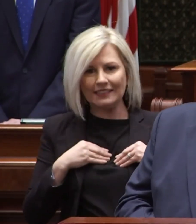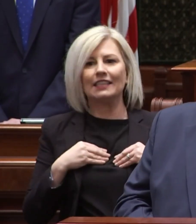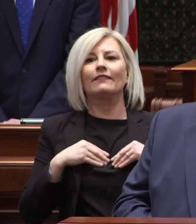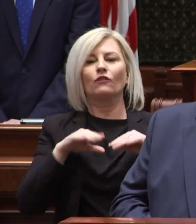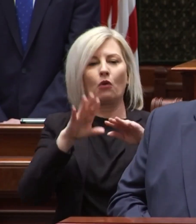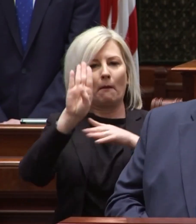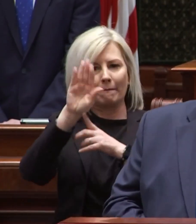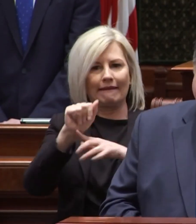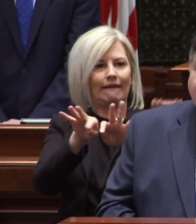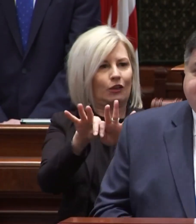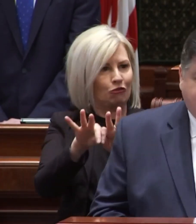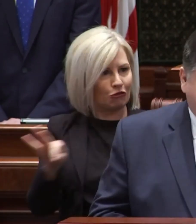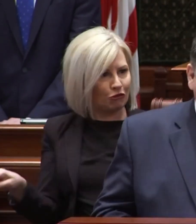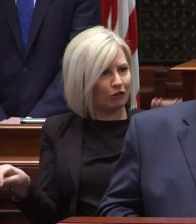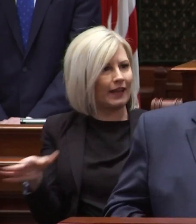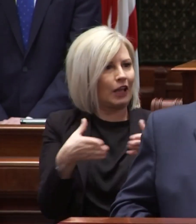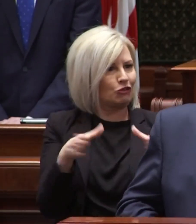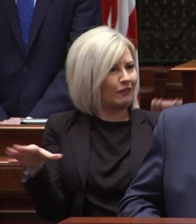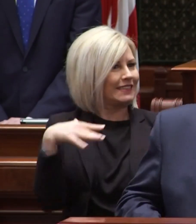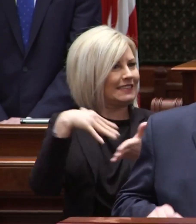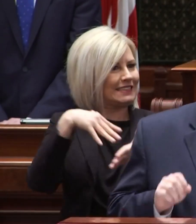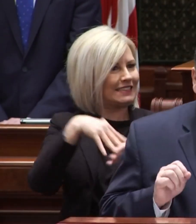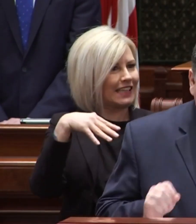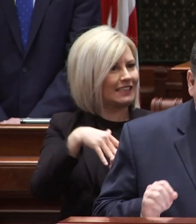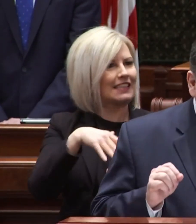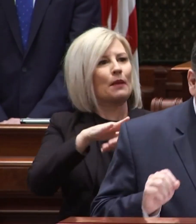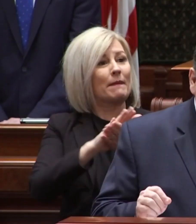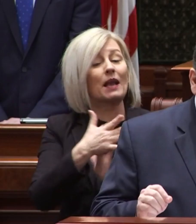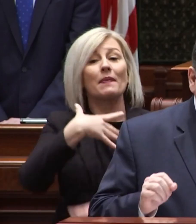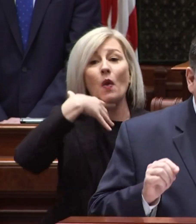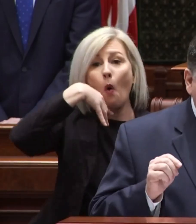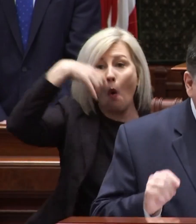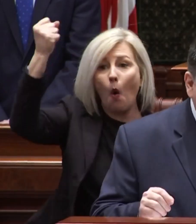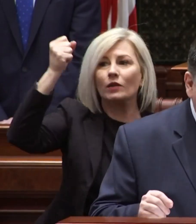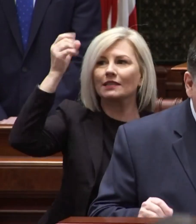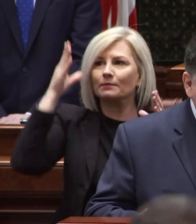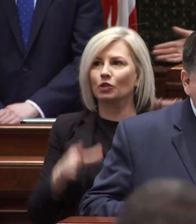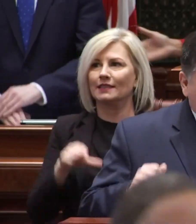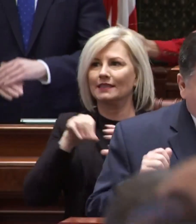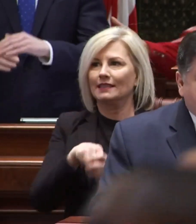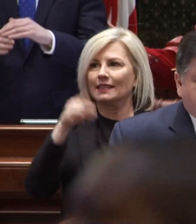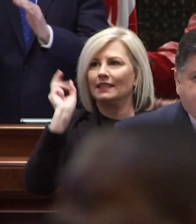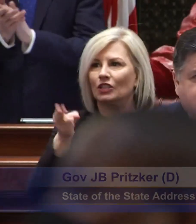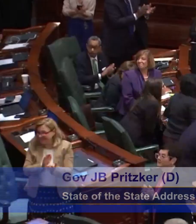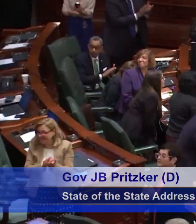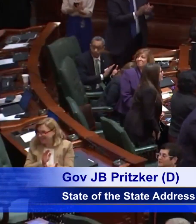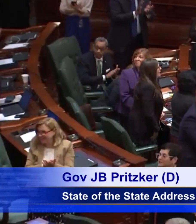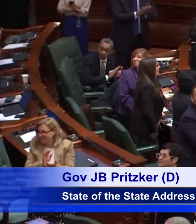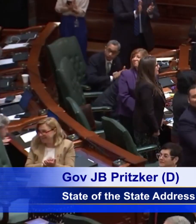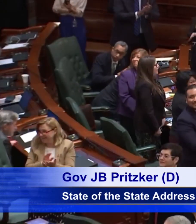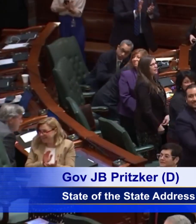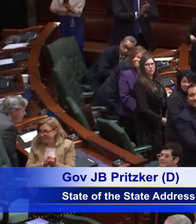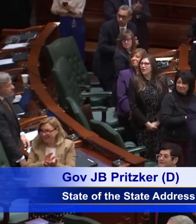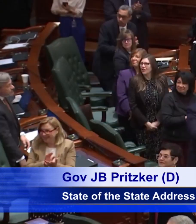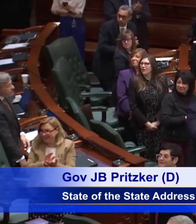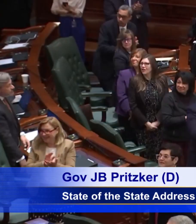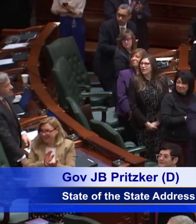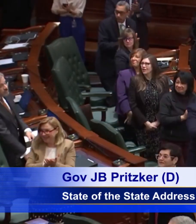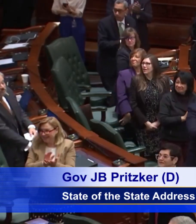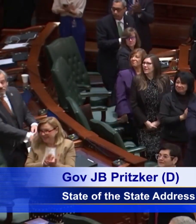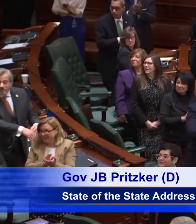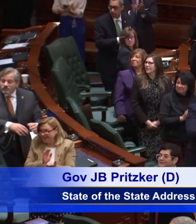bachelor's degree in general studies, becoming the oldest person in history to graduate from NIU.